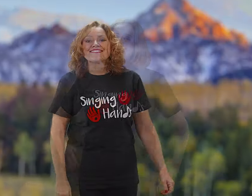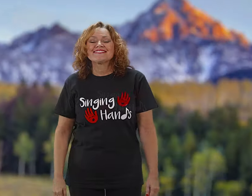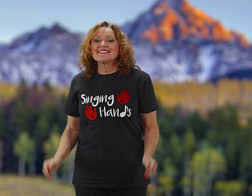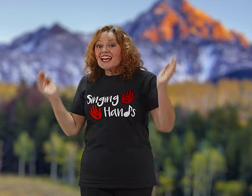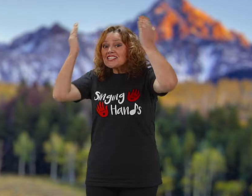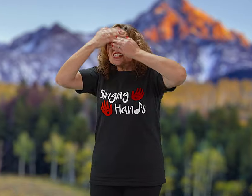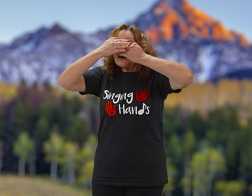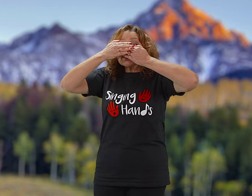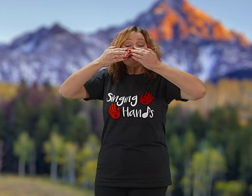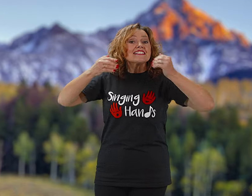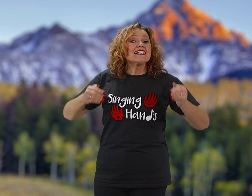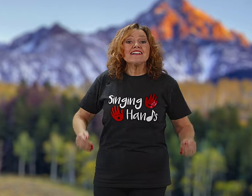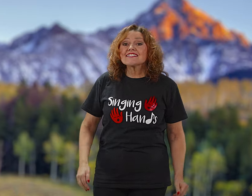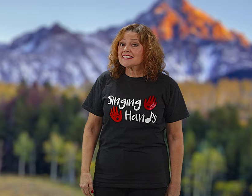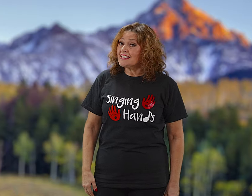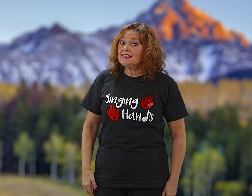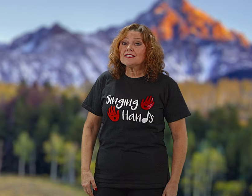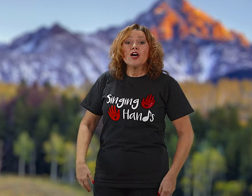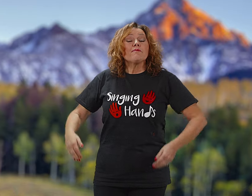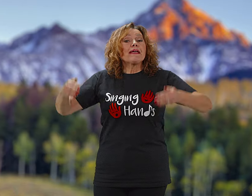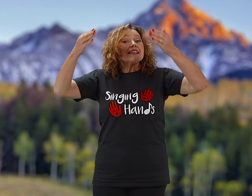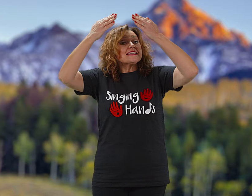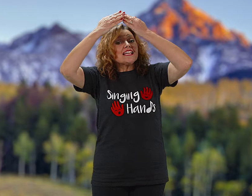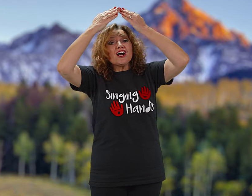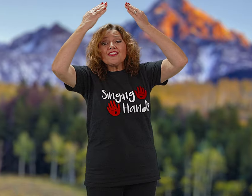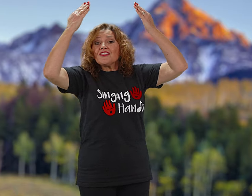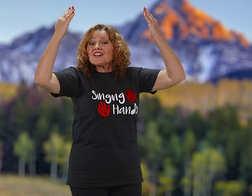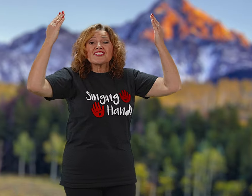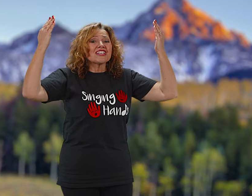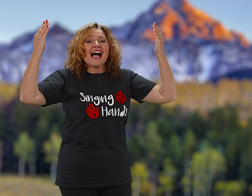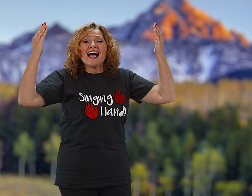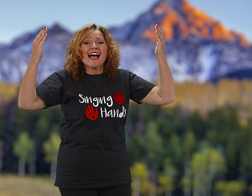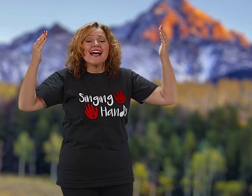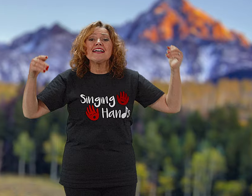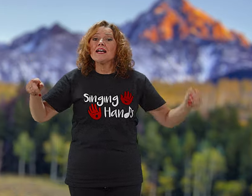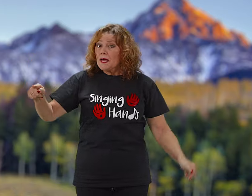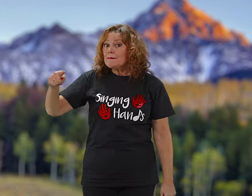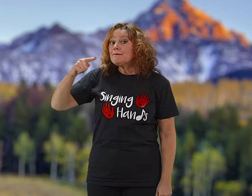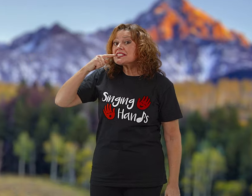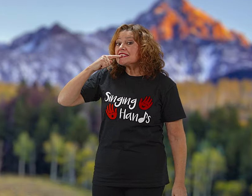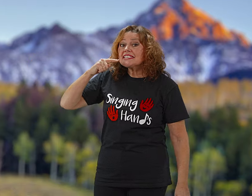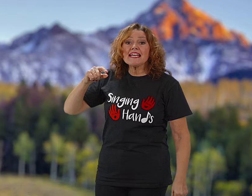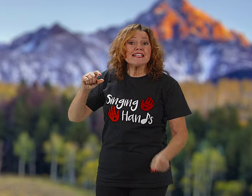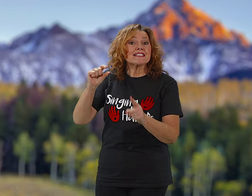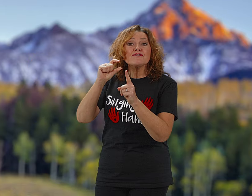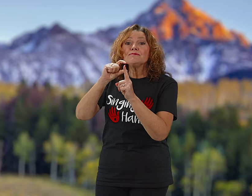Dark and dusty, painted on the sky, misty taste of